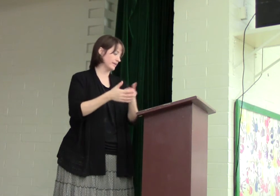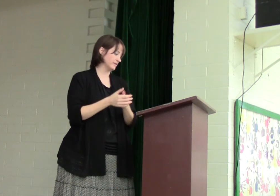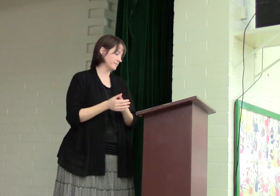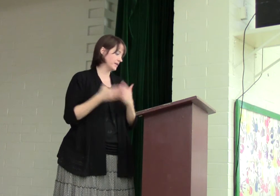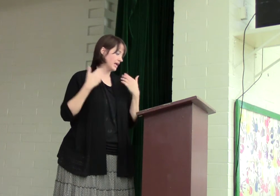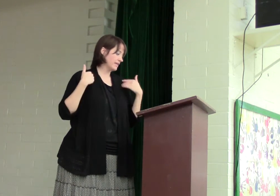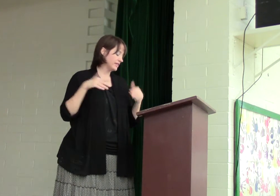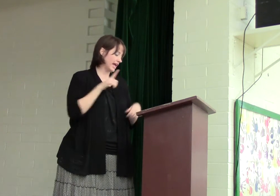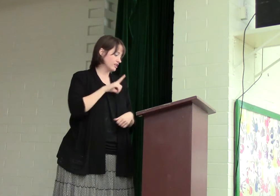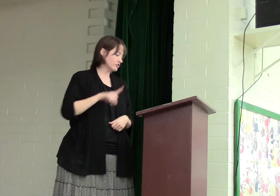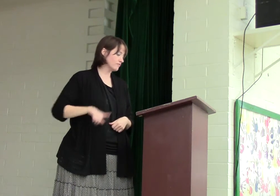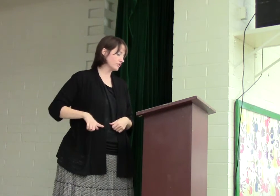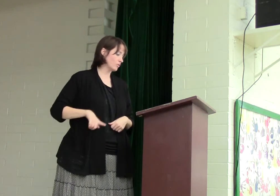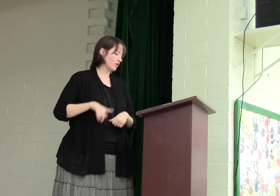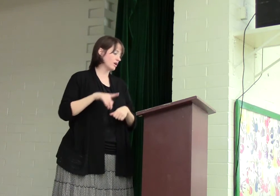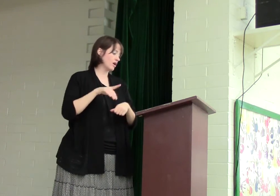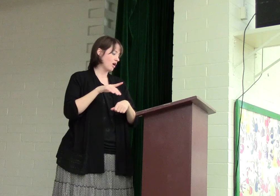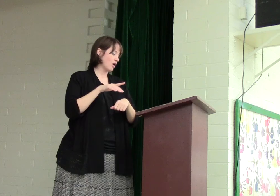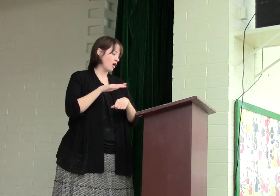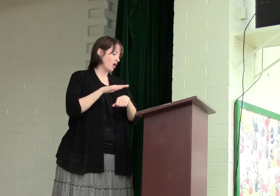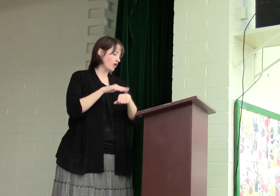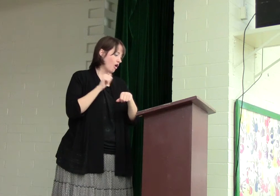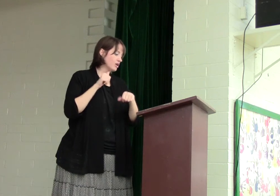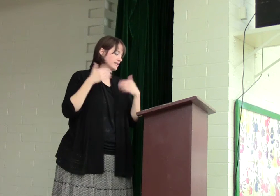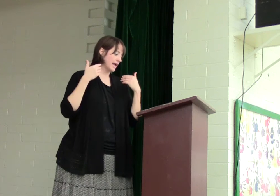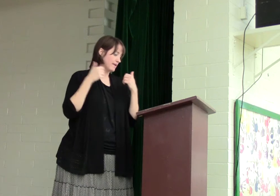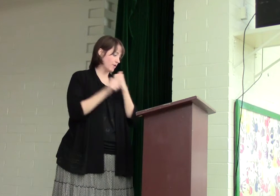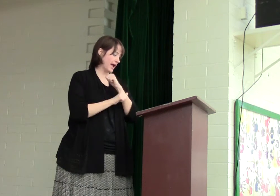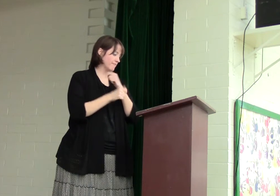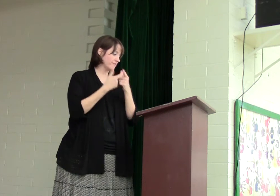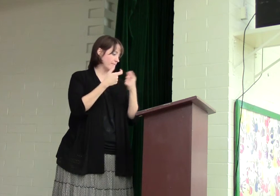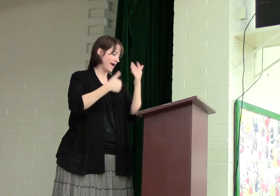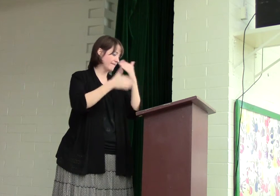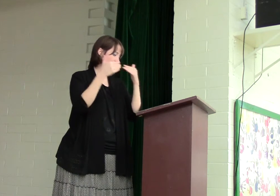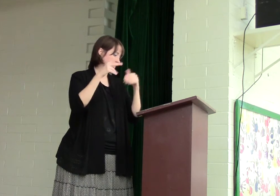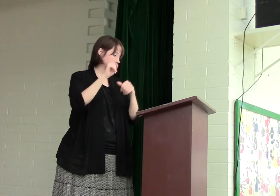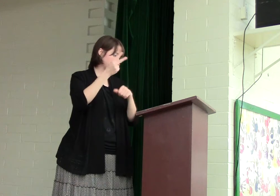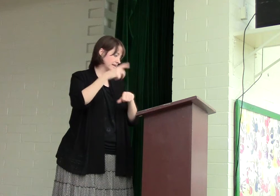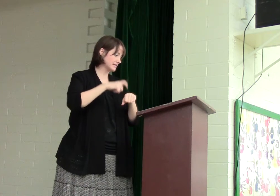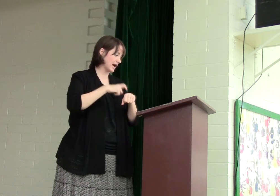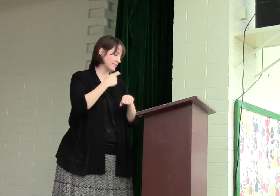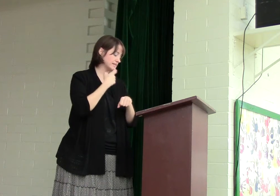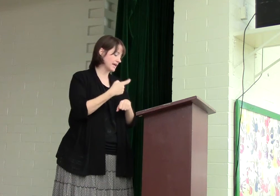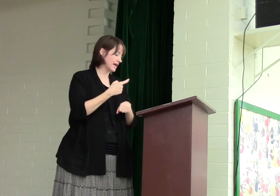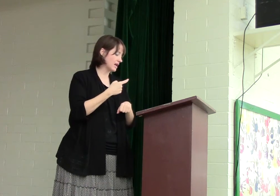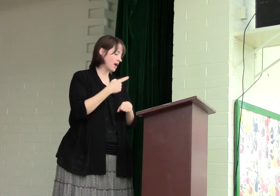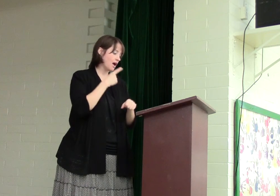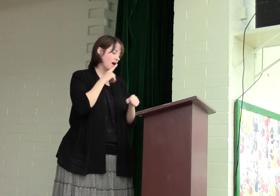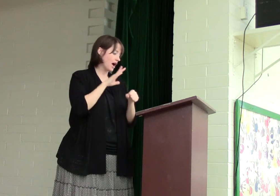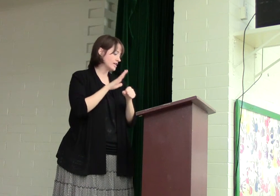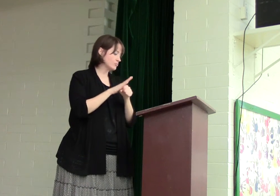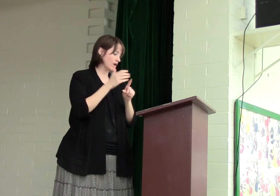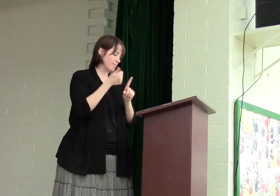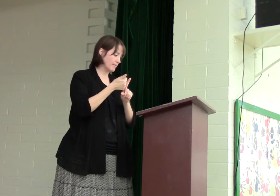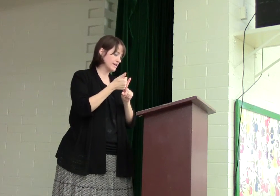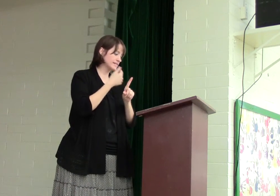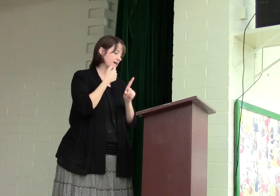The angel of the Lord called to Abraham from heaven a second time and said, I swear by myself,